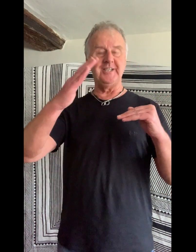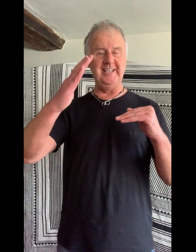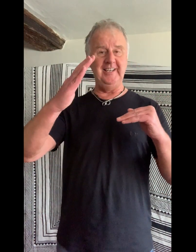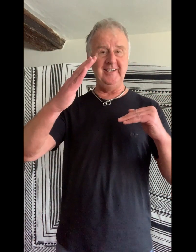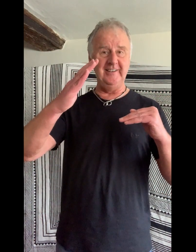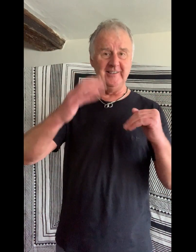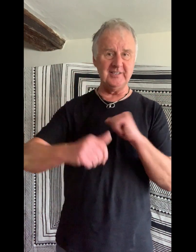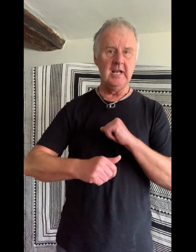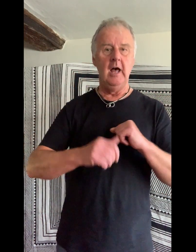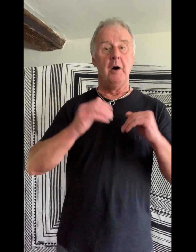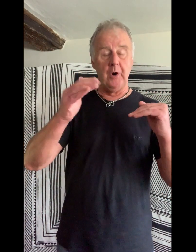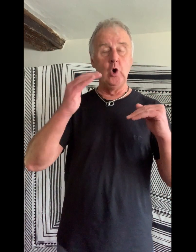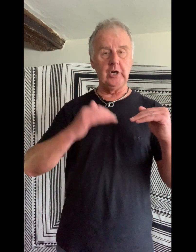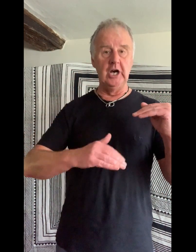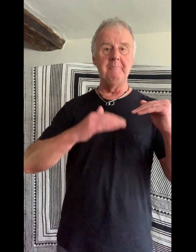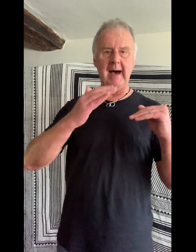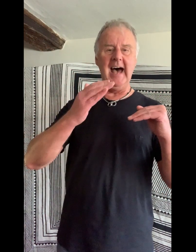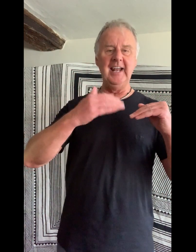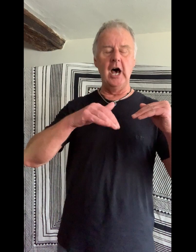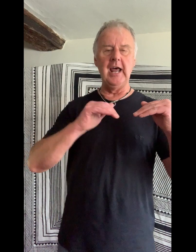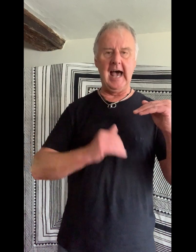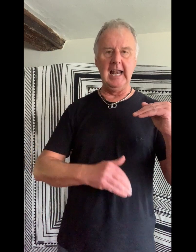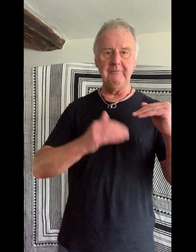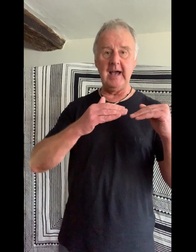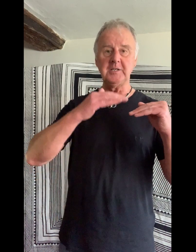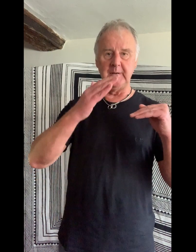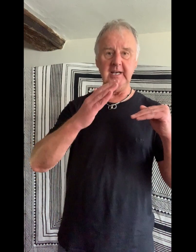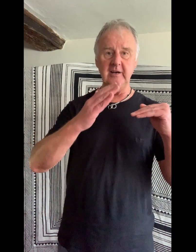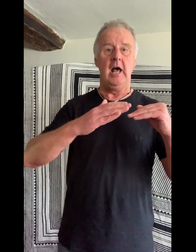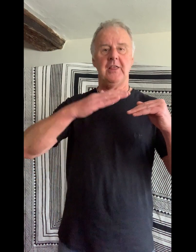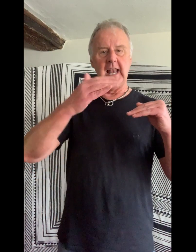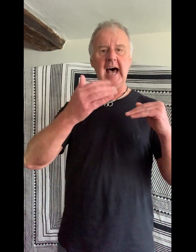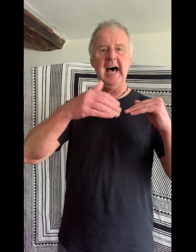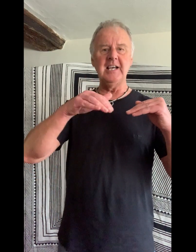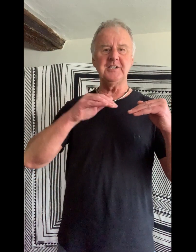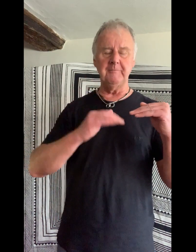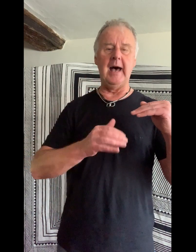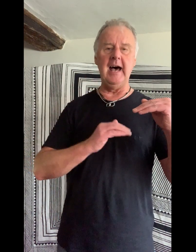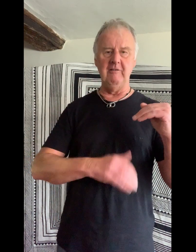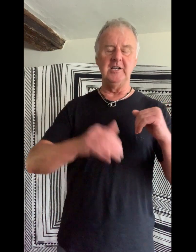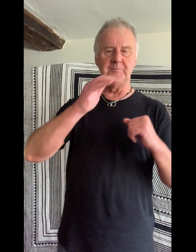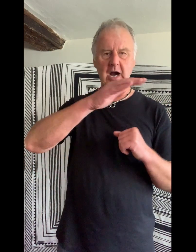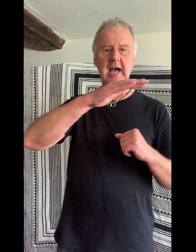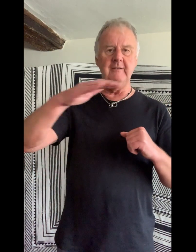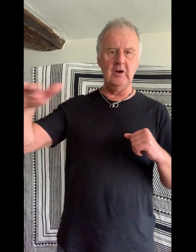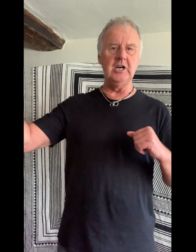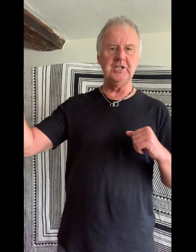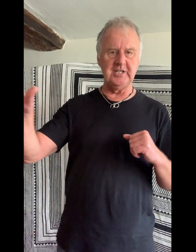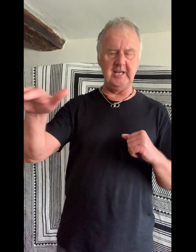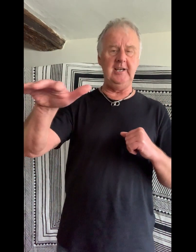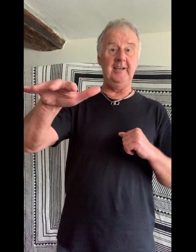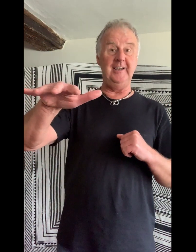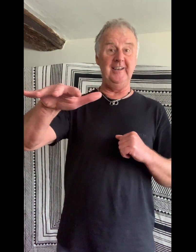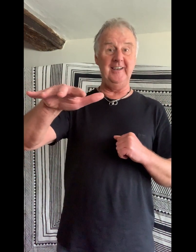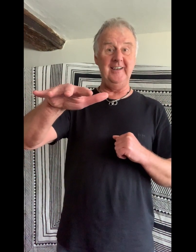tears. Now I'm a broken man on a Halifax pier. The last of Barrett's private tears.